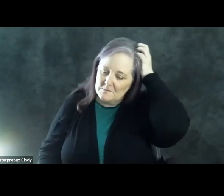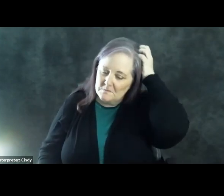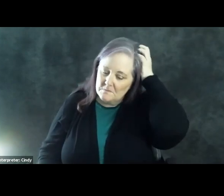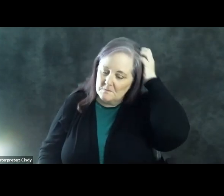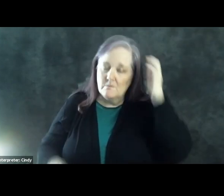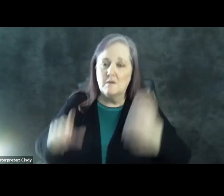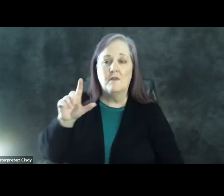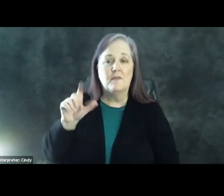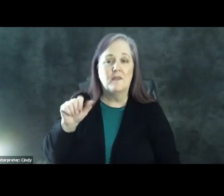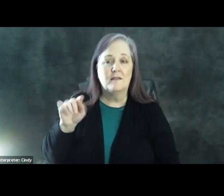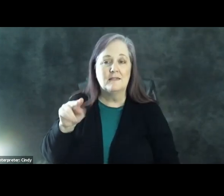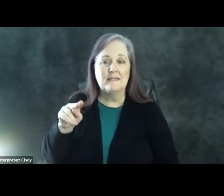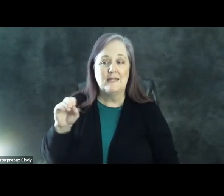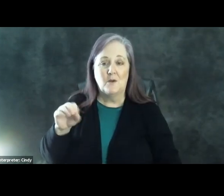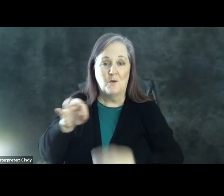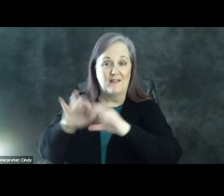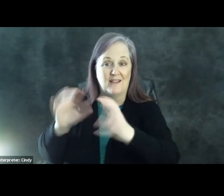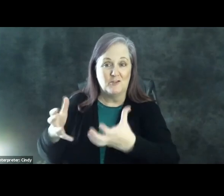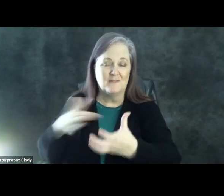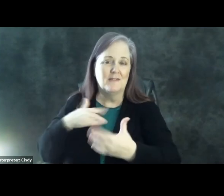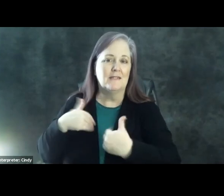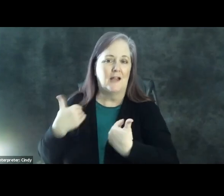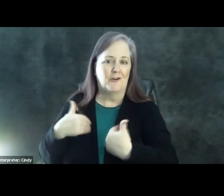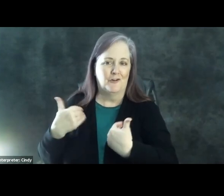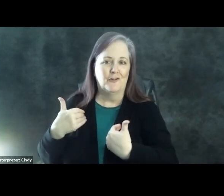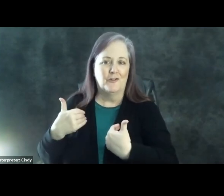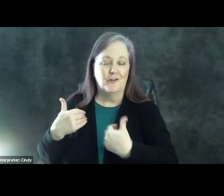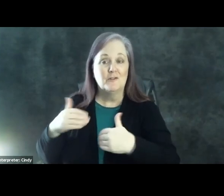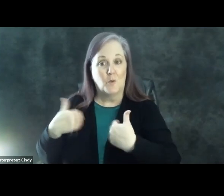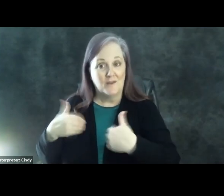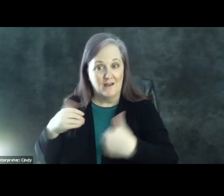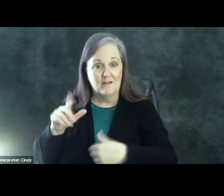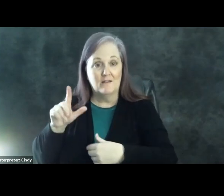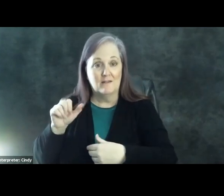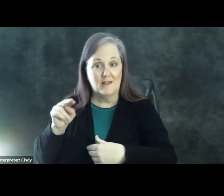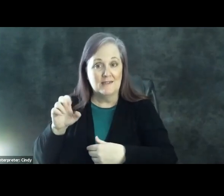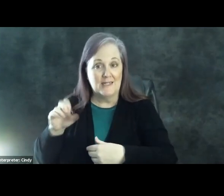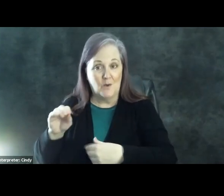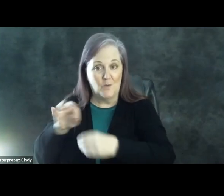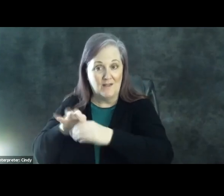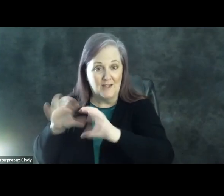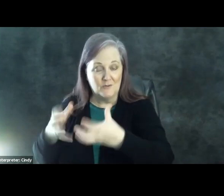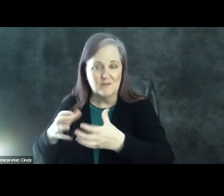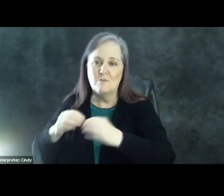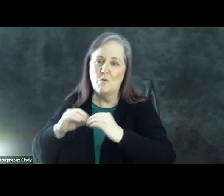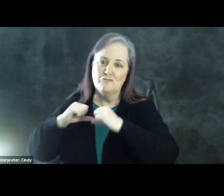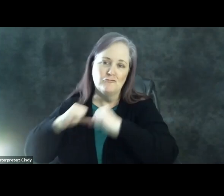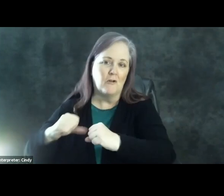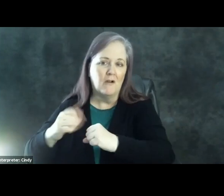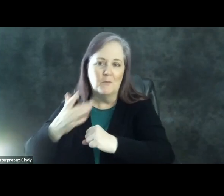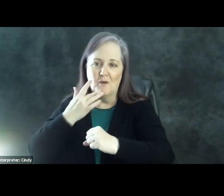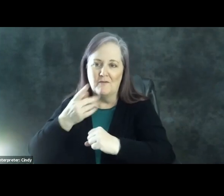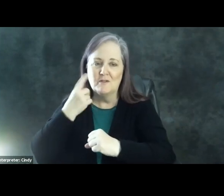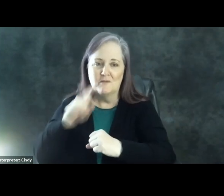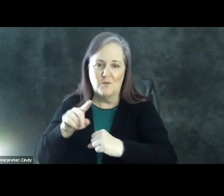electorate is tends to be younger, and the younger Latino electorate does have stronger preferences for